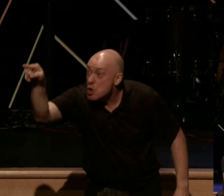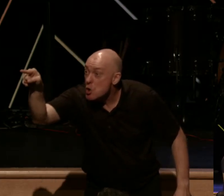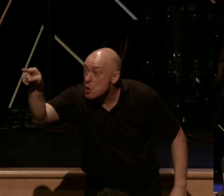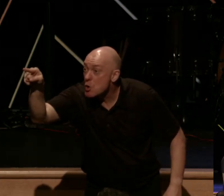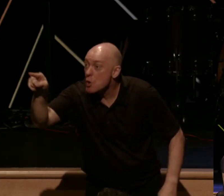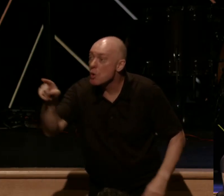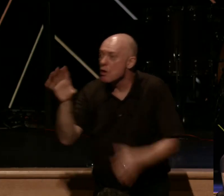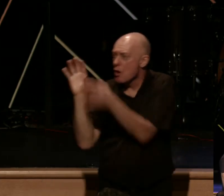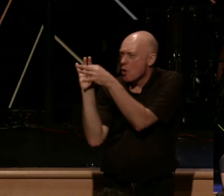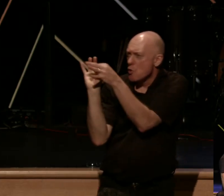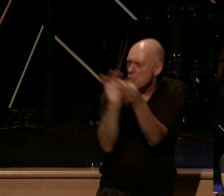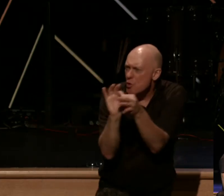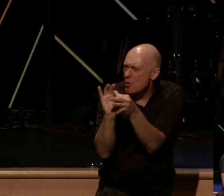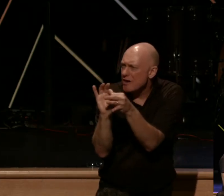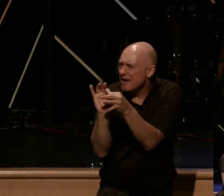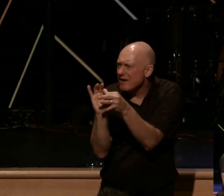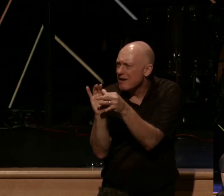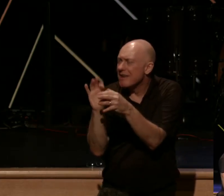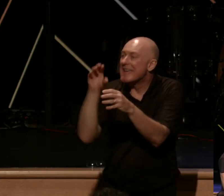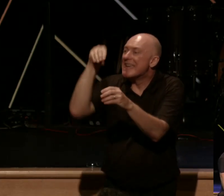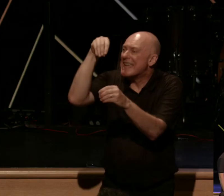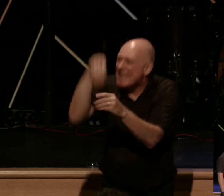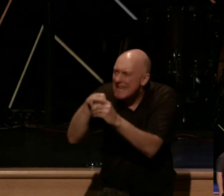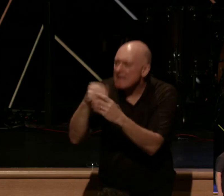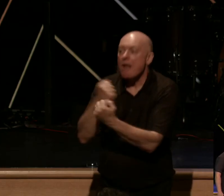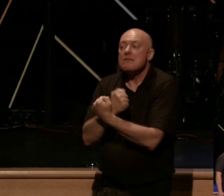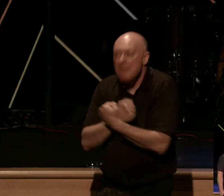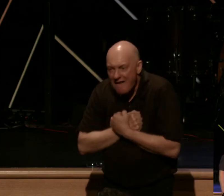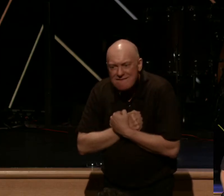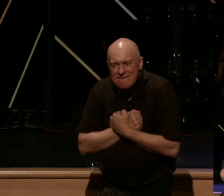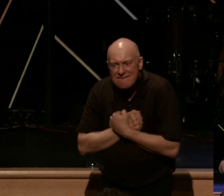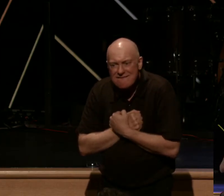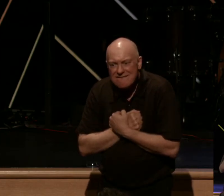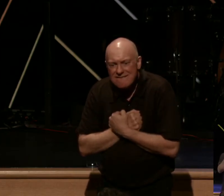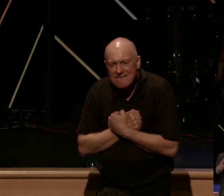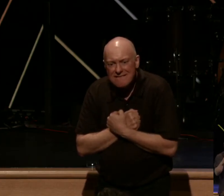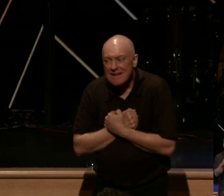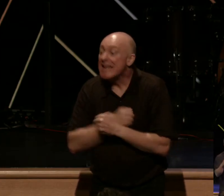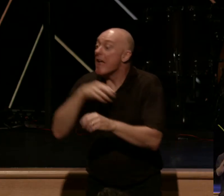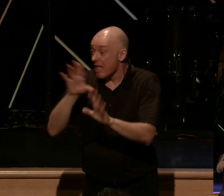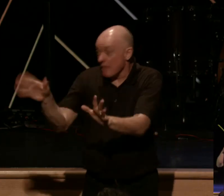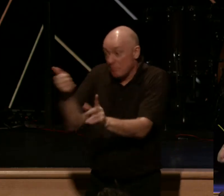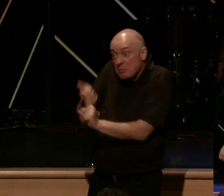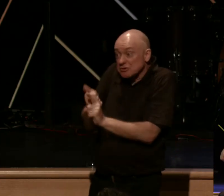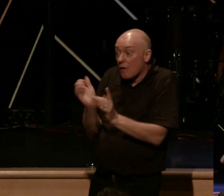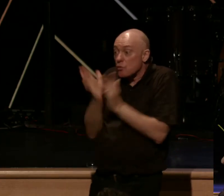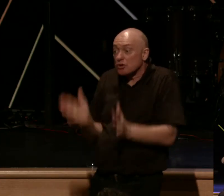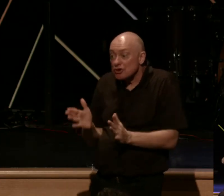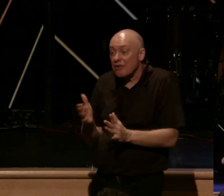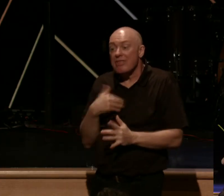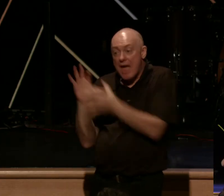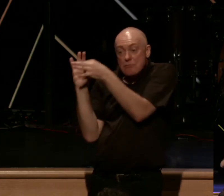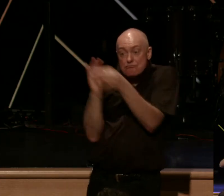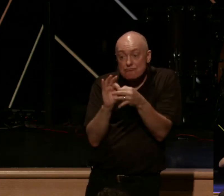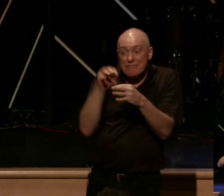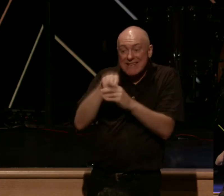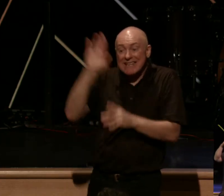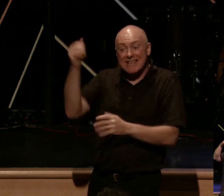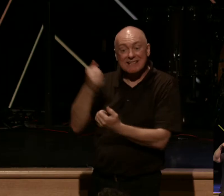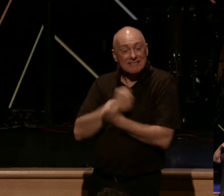rooted and grounded in love. They are in Jesus Christ, therefore they are rooted in his love. They are like a tree